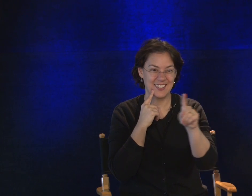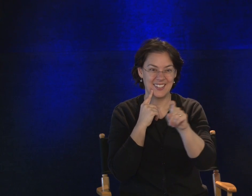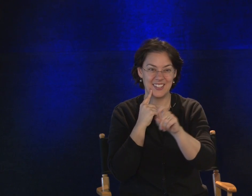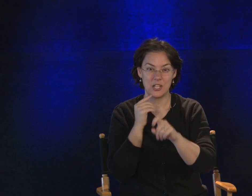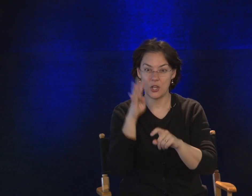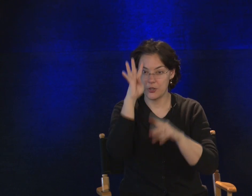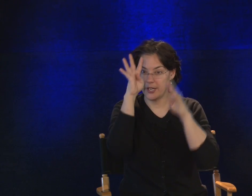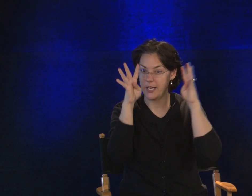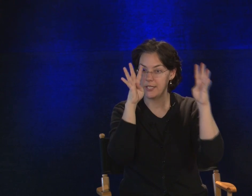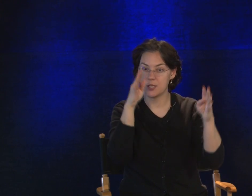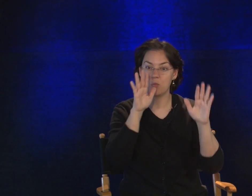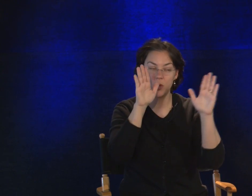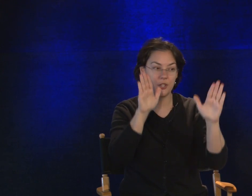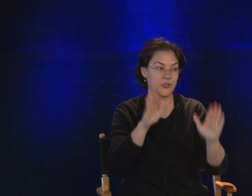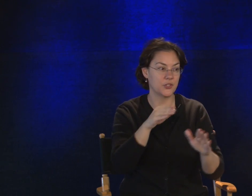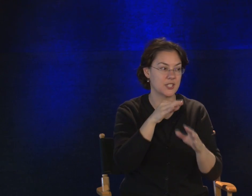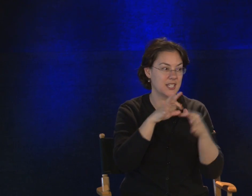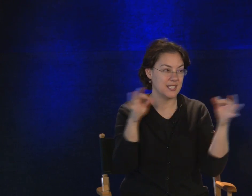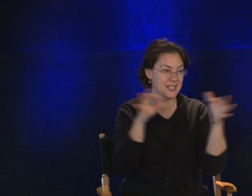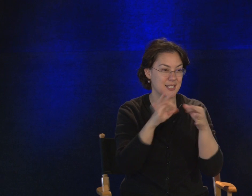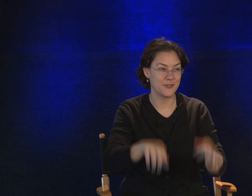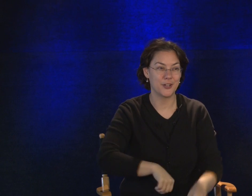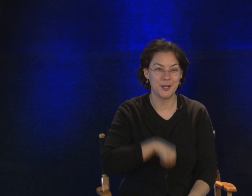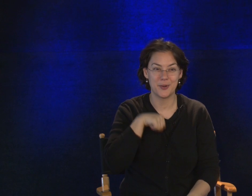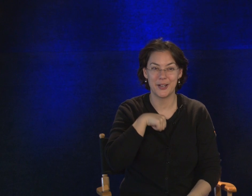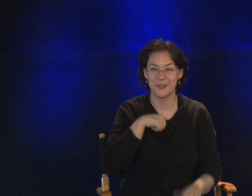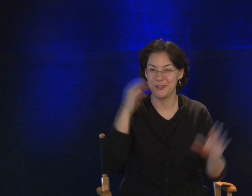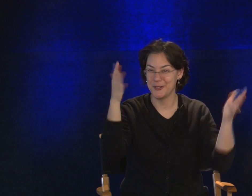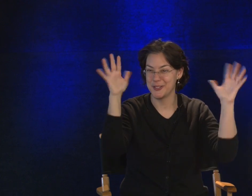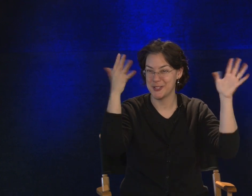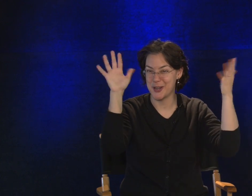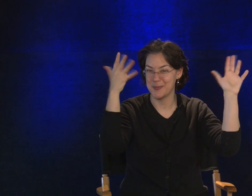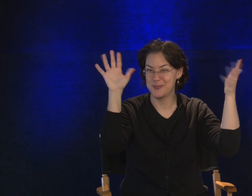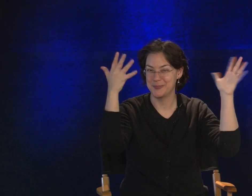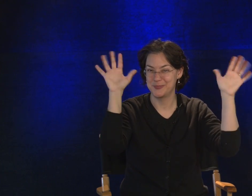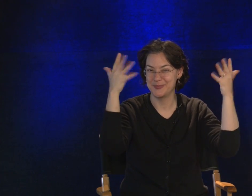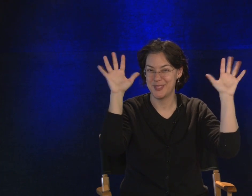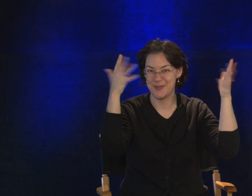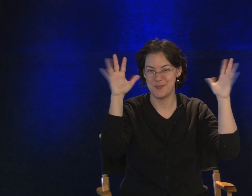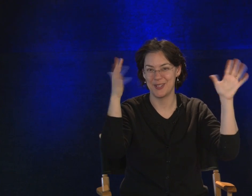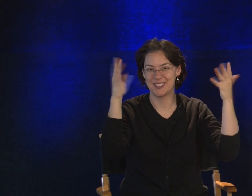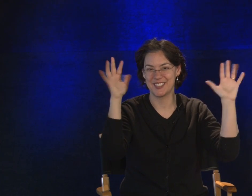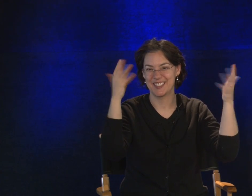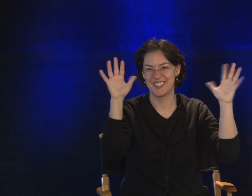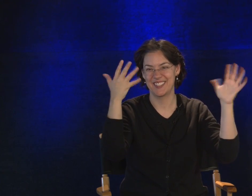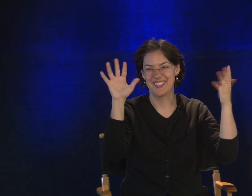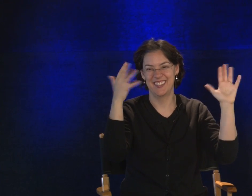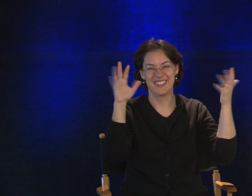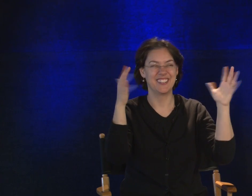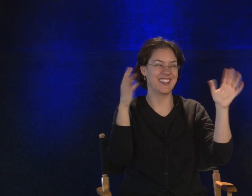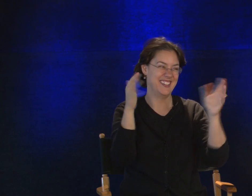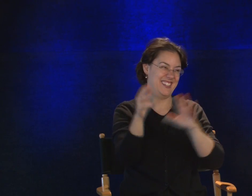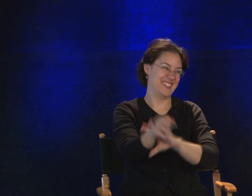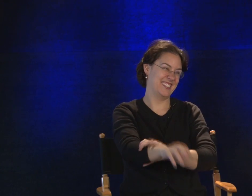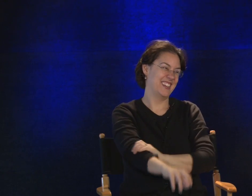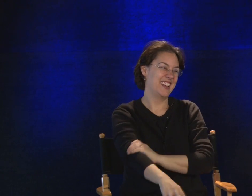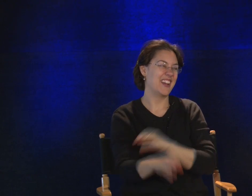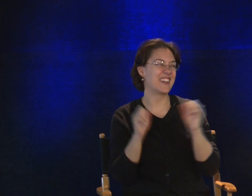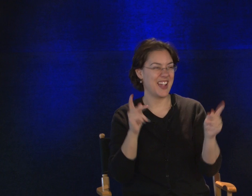Y'all created some wonderful sentences. I'm very proud of you. Good job. Deaf applause. Good. Okay.